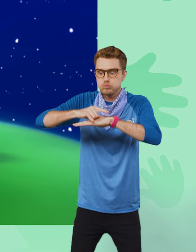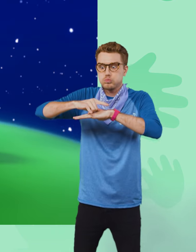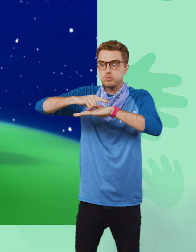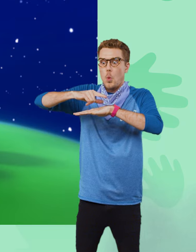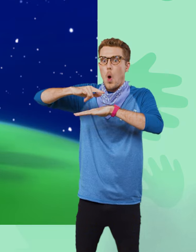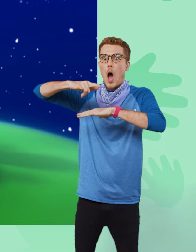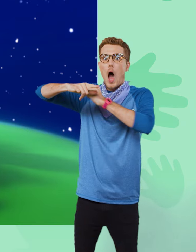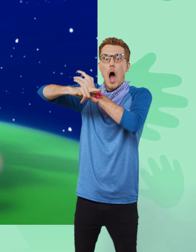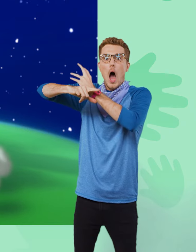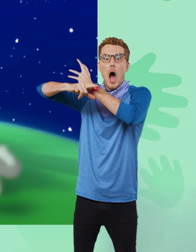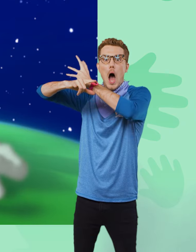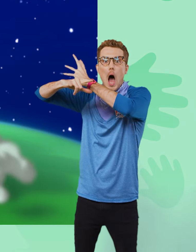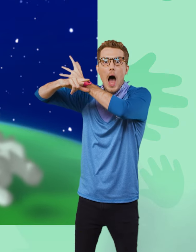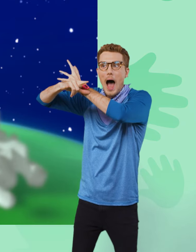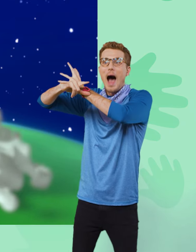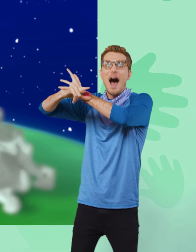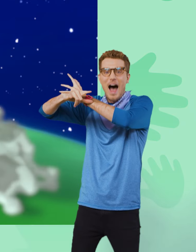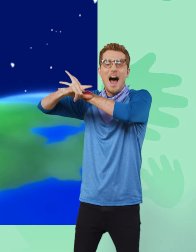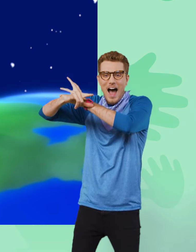Growing up. Ha, ha, ha.